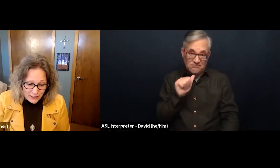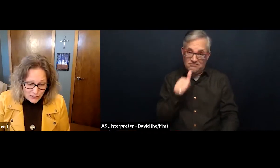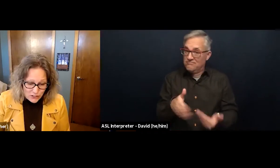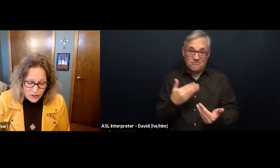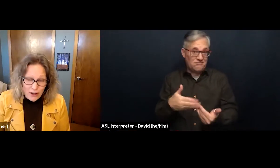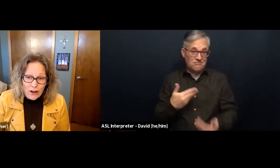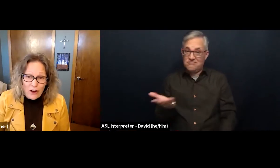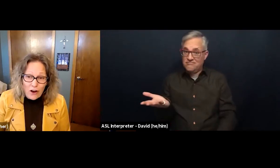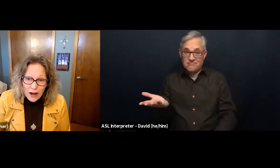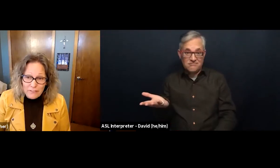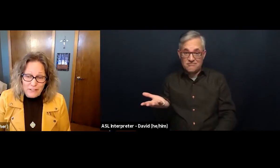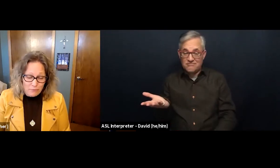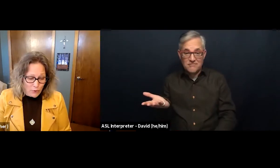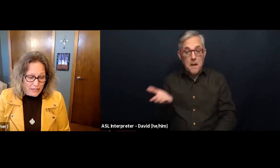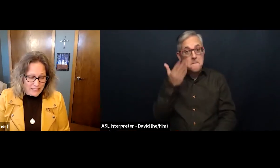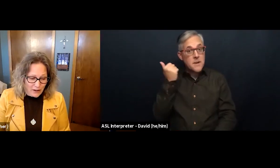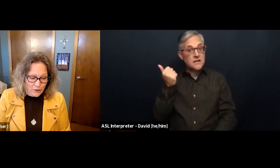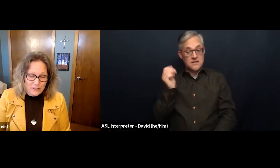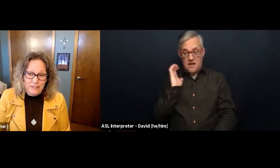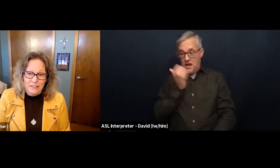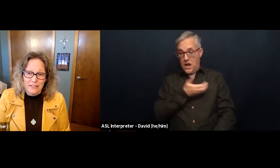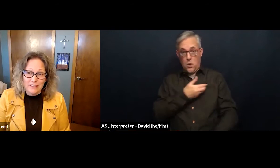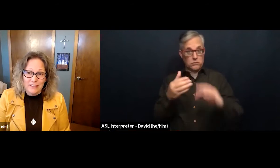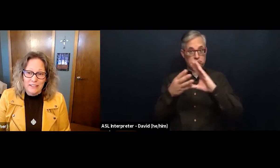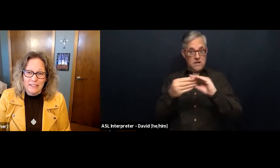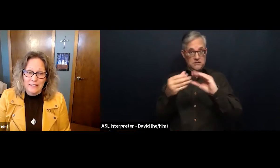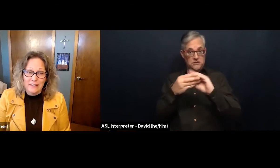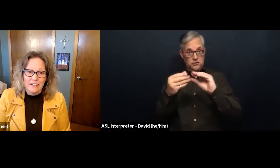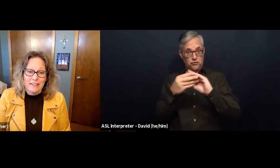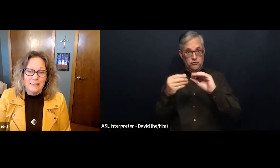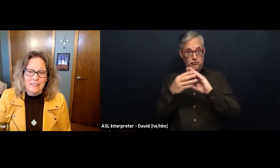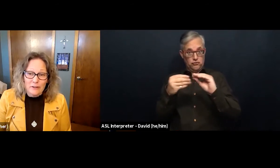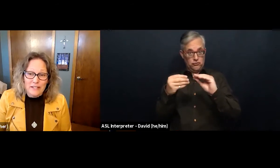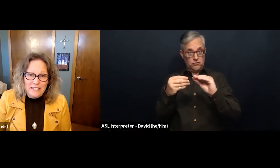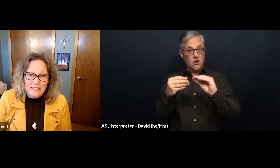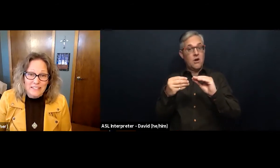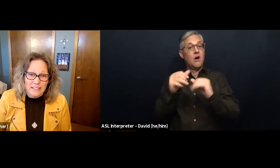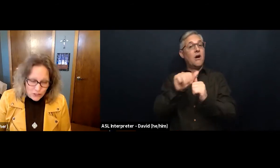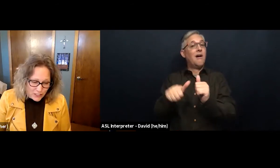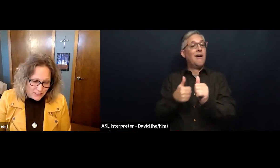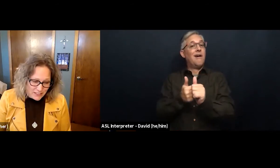often points out that there is injustice.